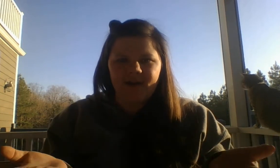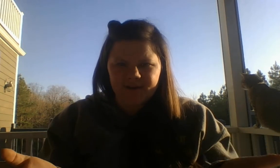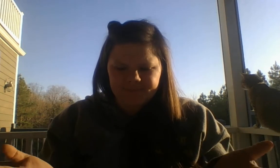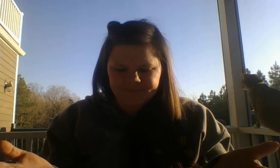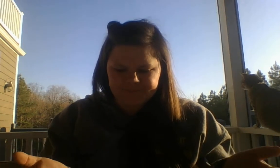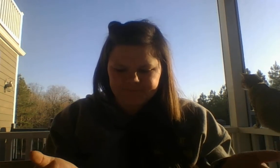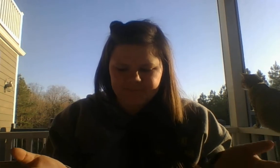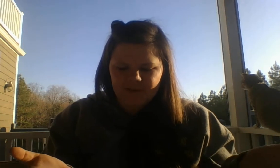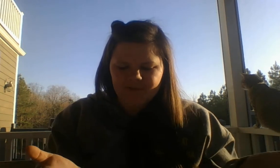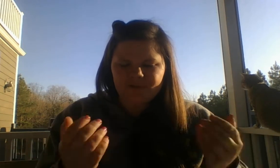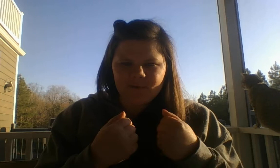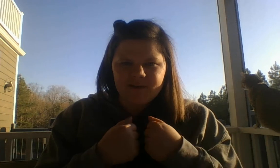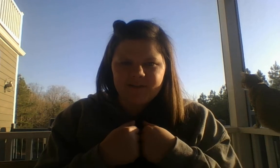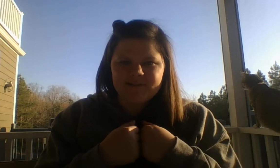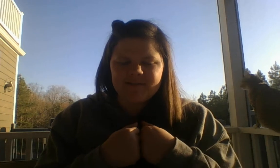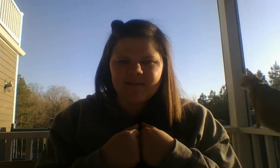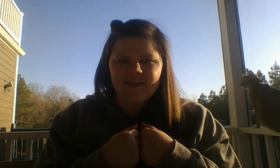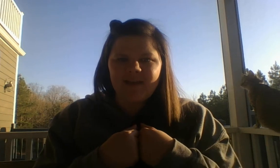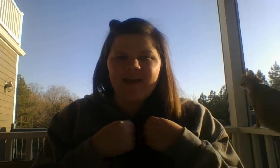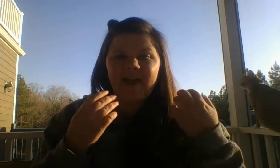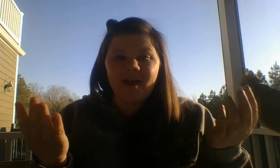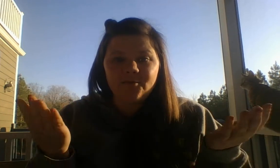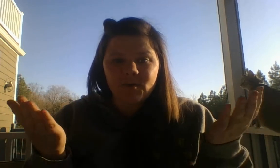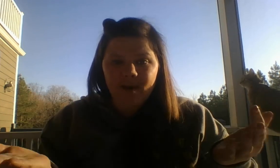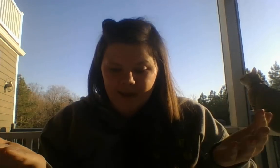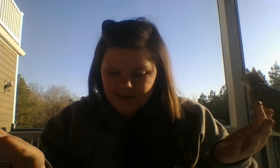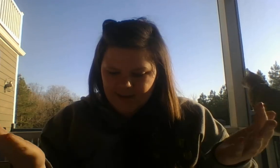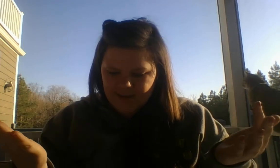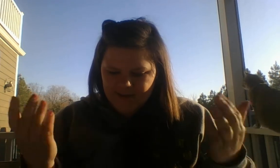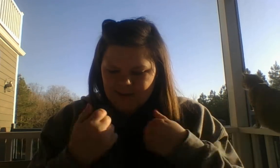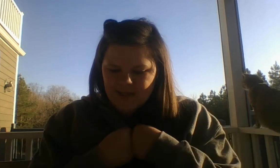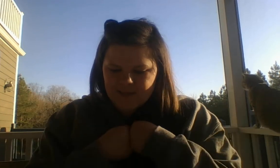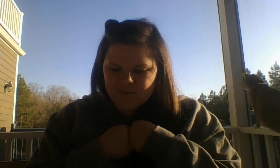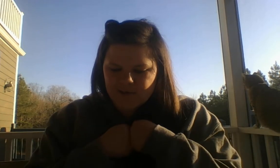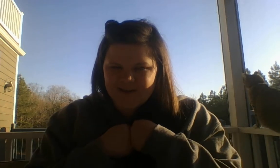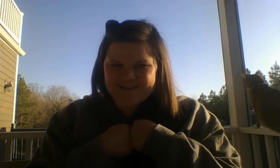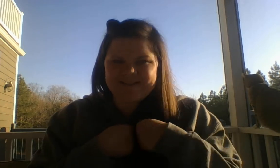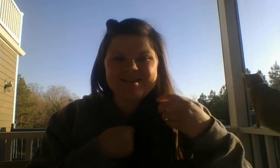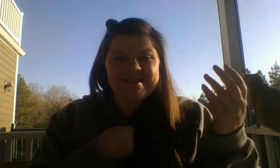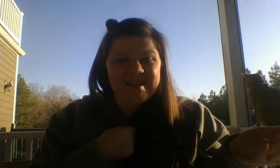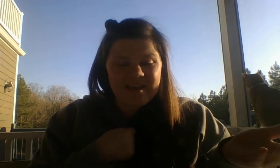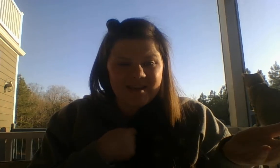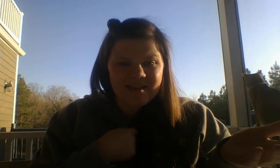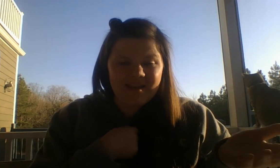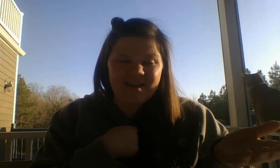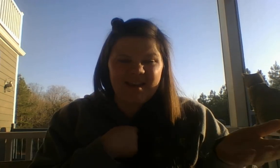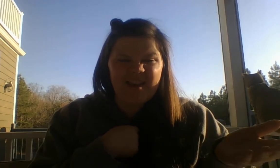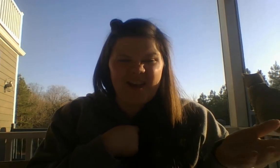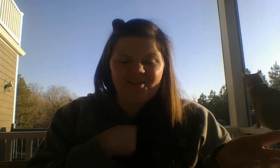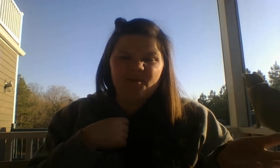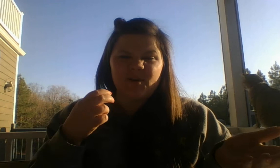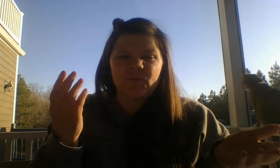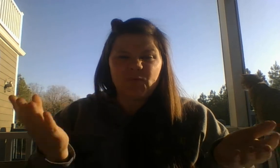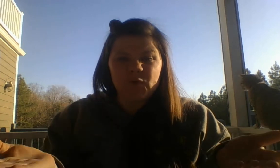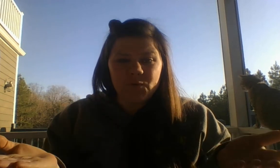everyone. The word is sea. Add the word food.